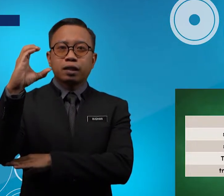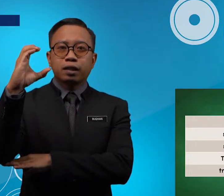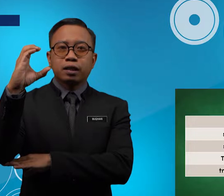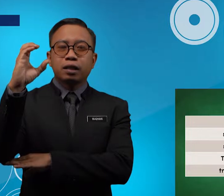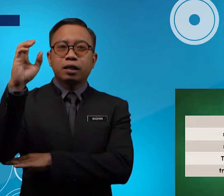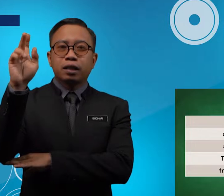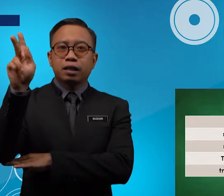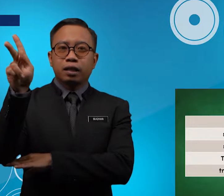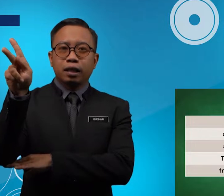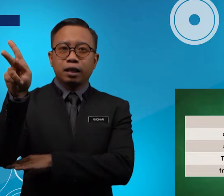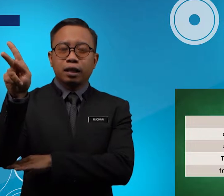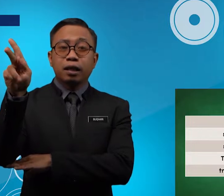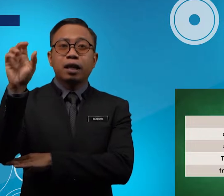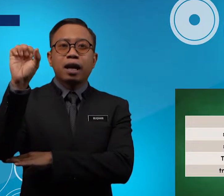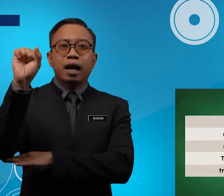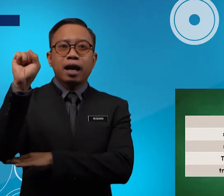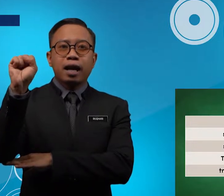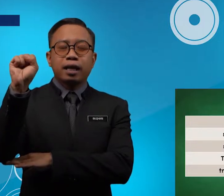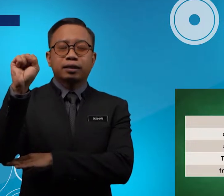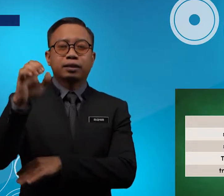K S